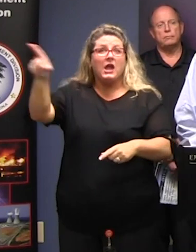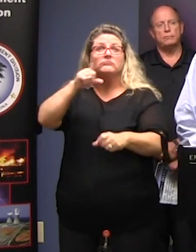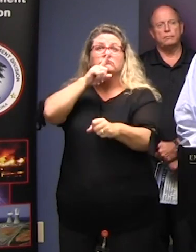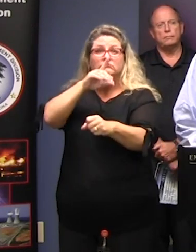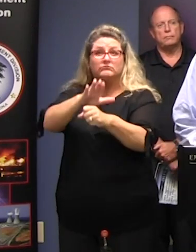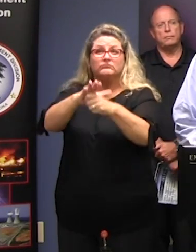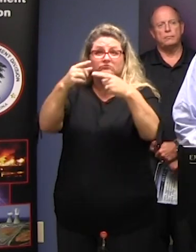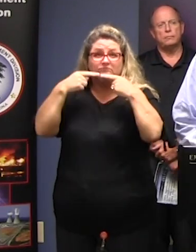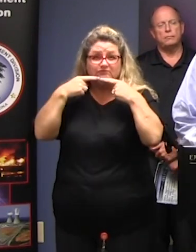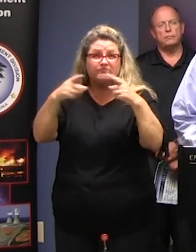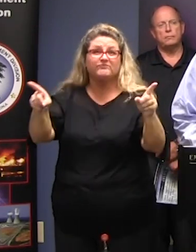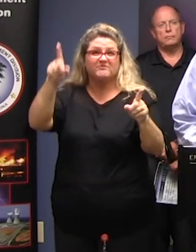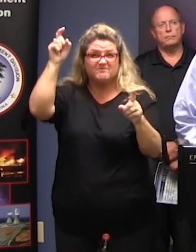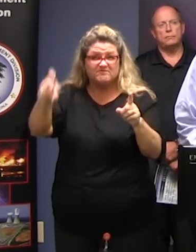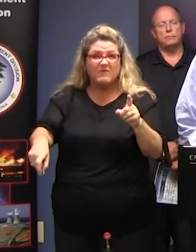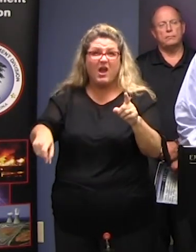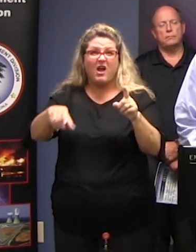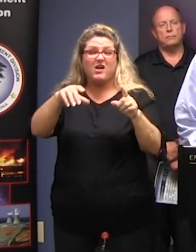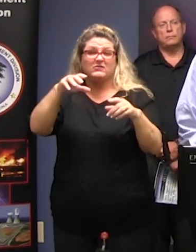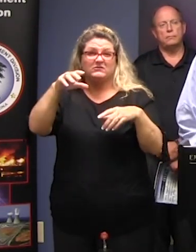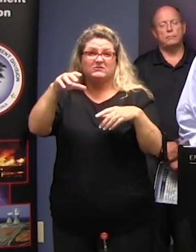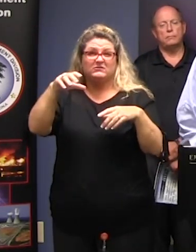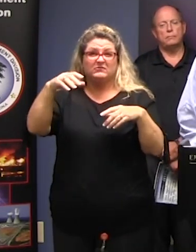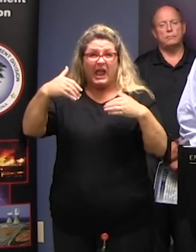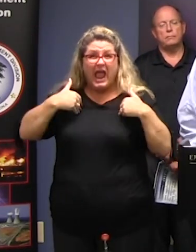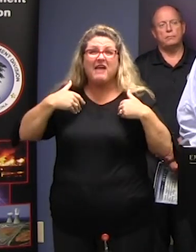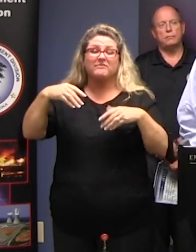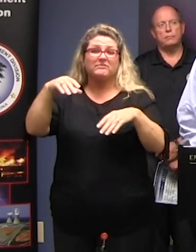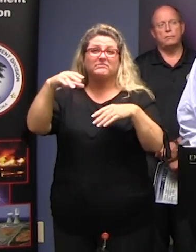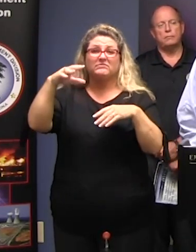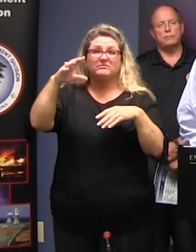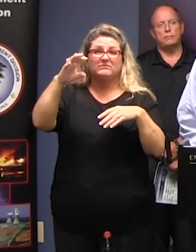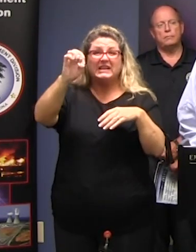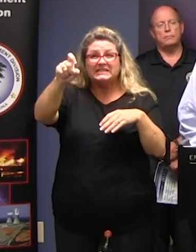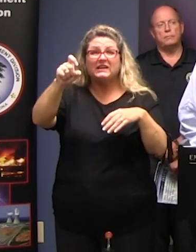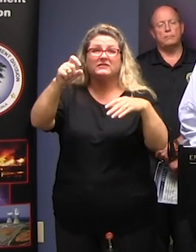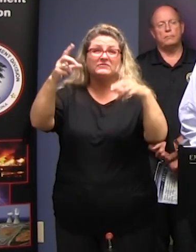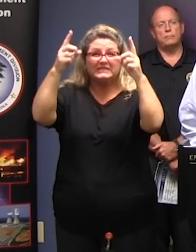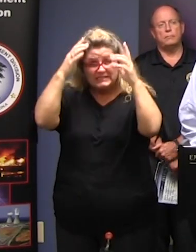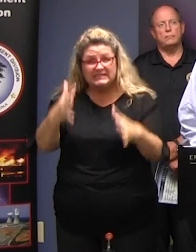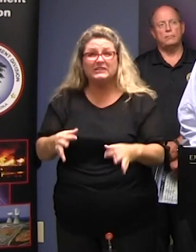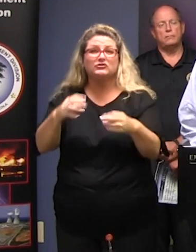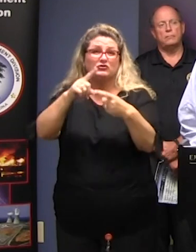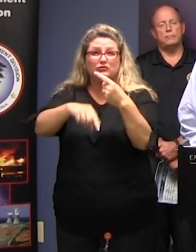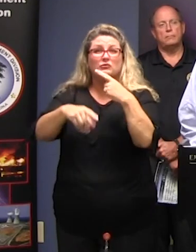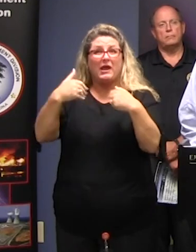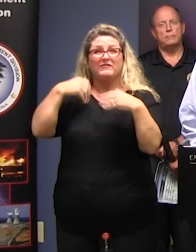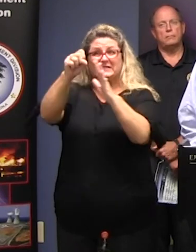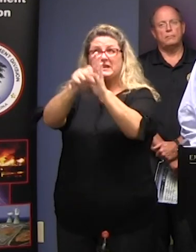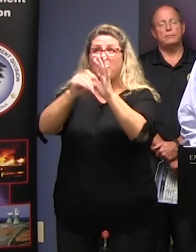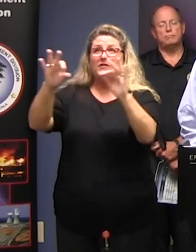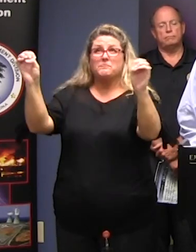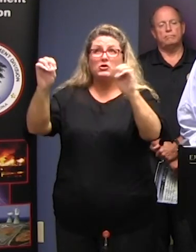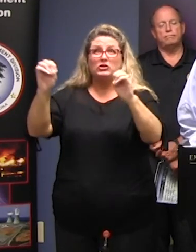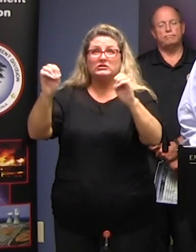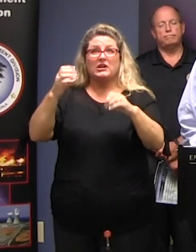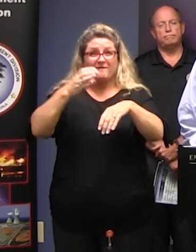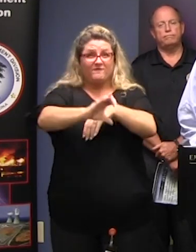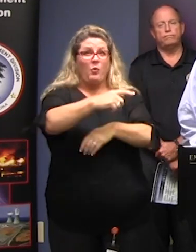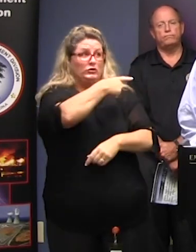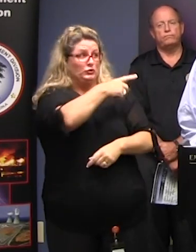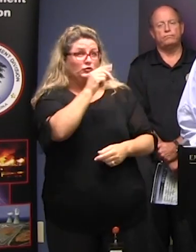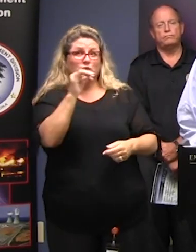something that spurred you today? No, we will that there may be other declarations by other states everyone It gets the